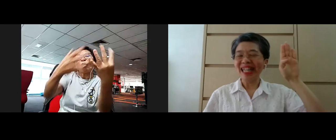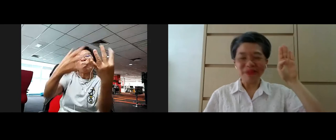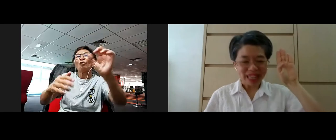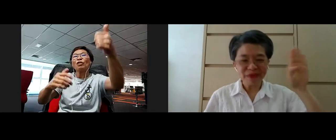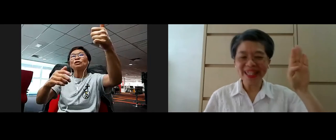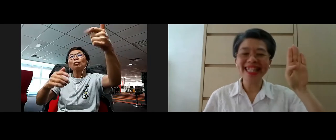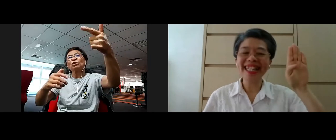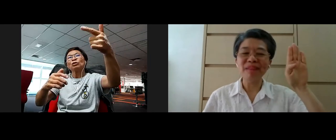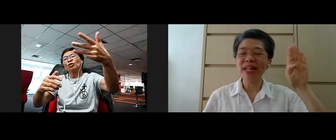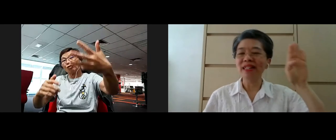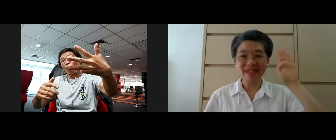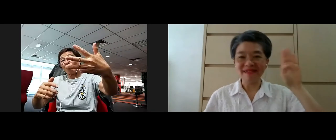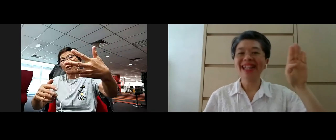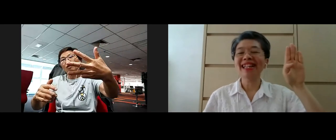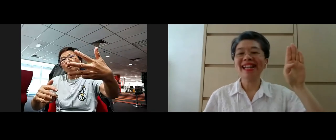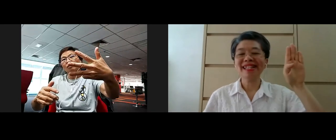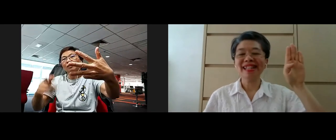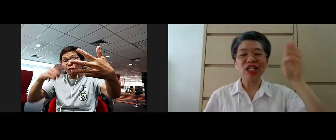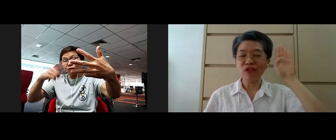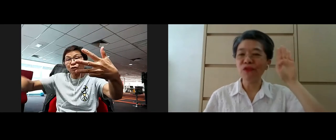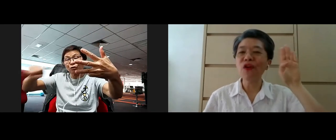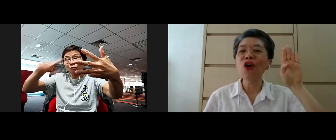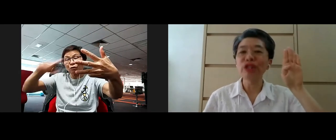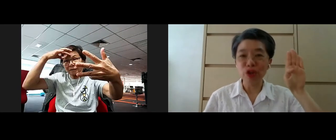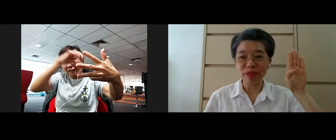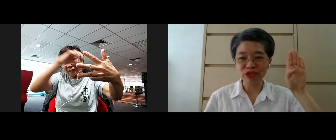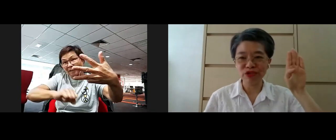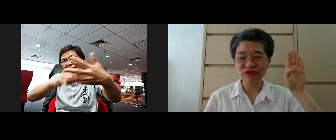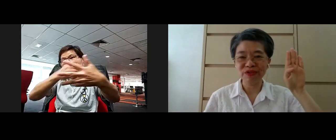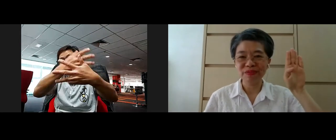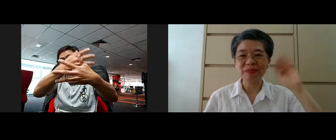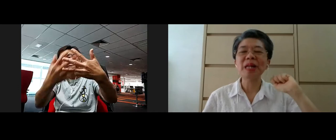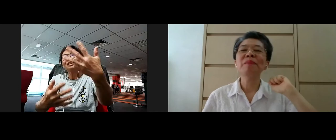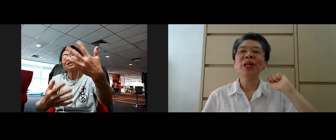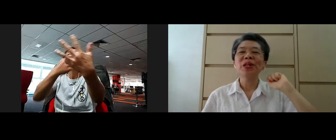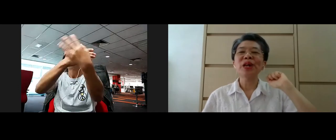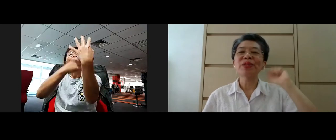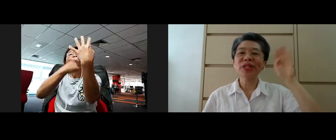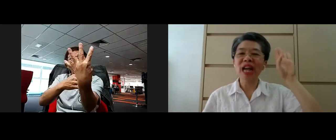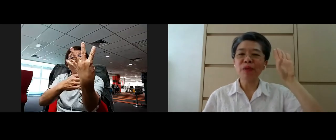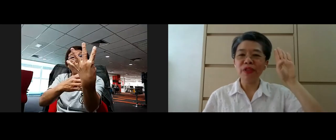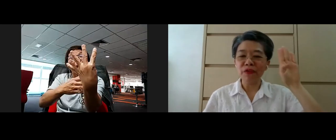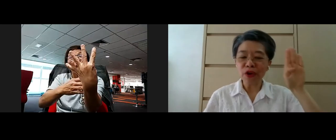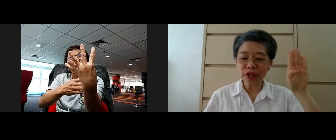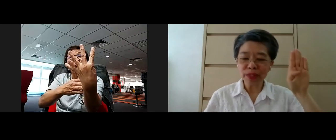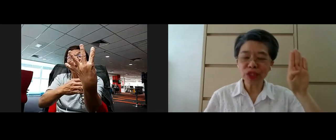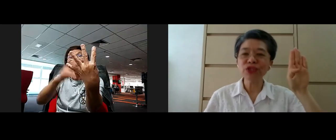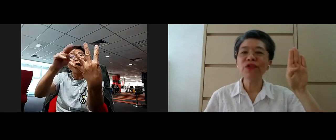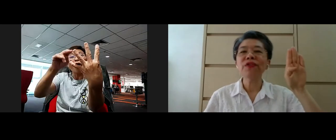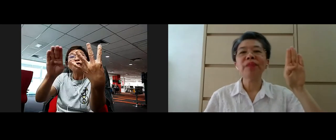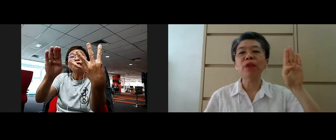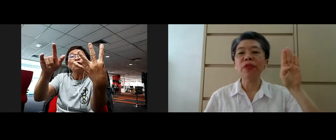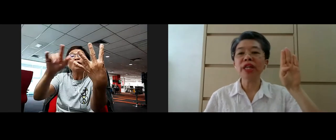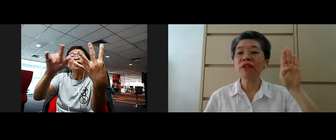you definitely can make a correct guess is the four noble truths so I'm going to start with the four noble